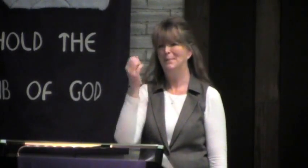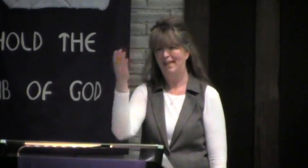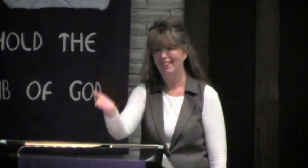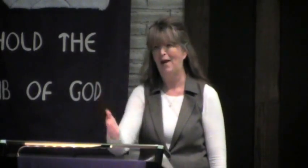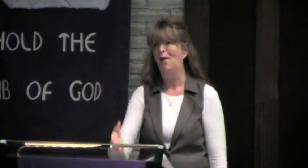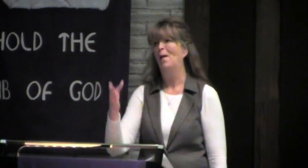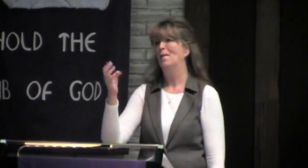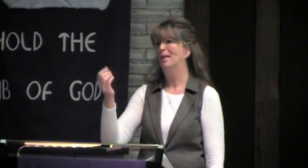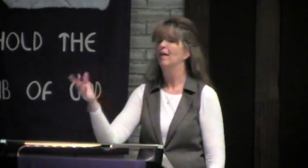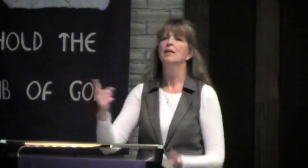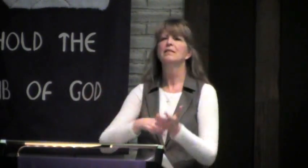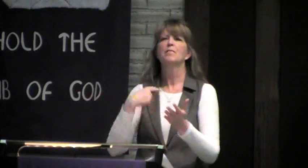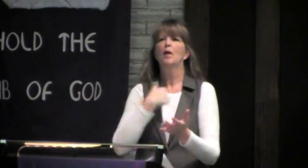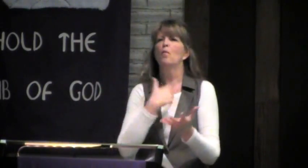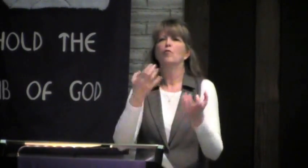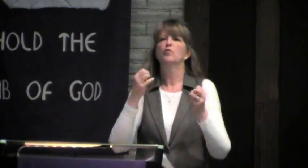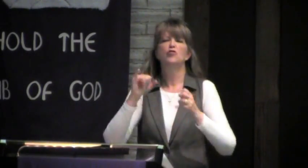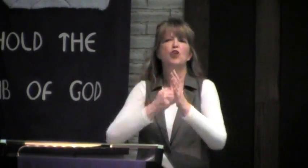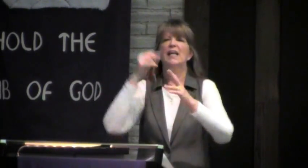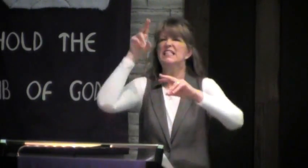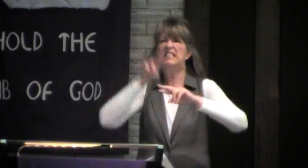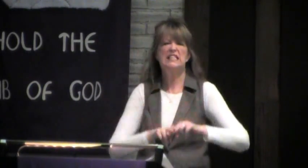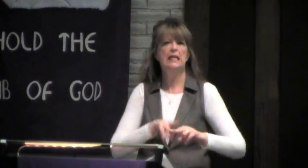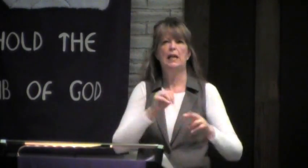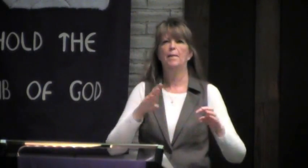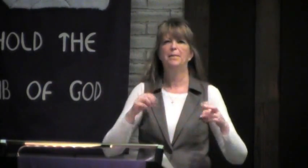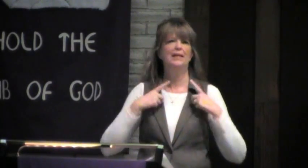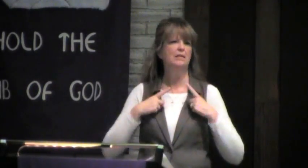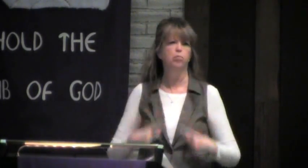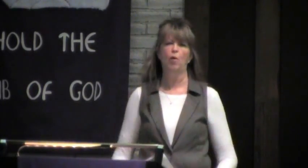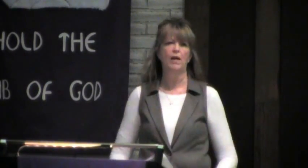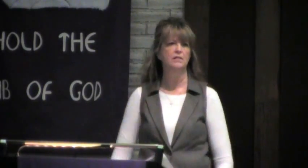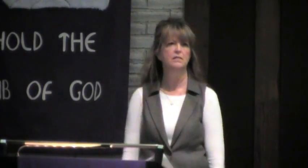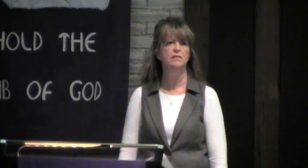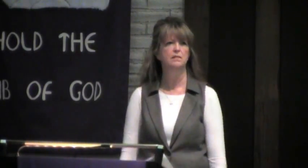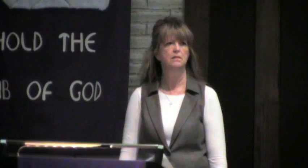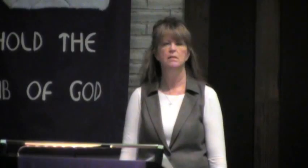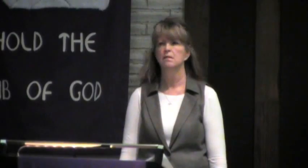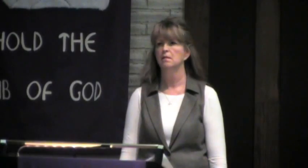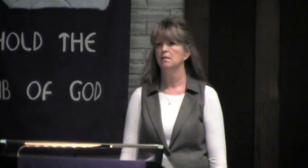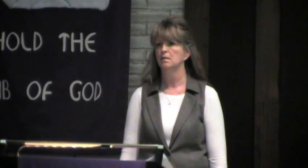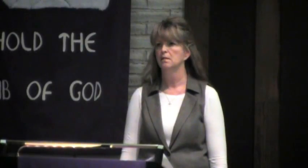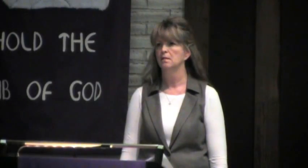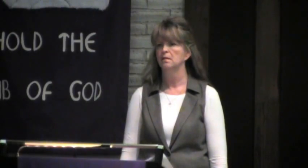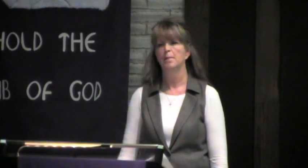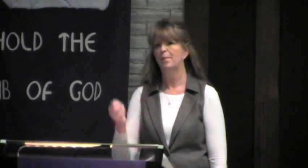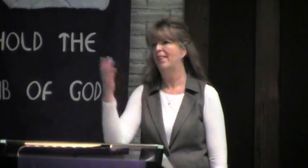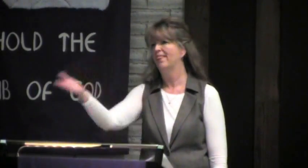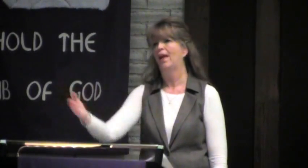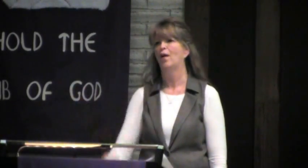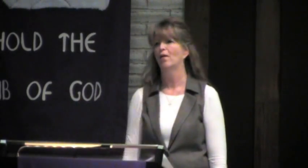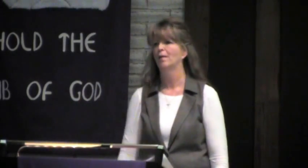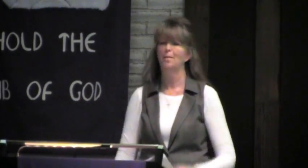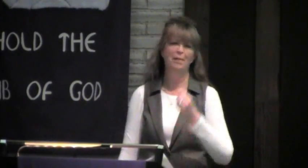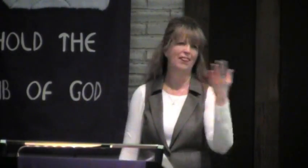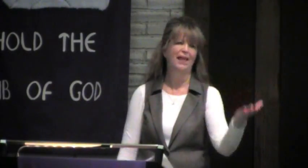I've been there. Been there. Been Sometimes we just want to sit and be depressed. Been there too.